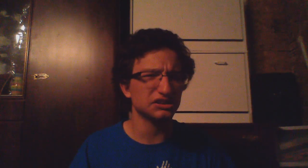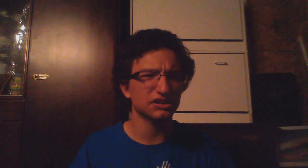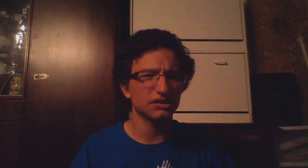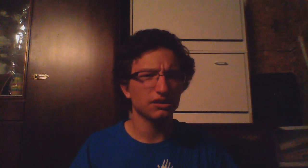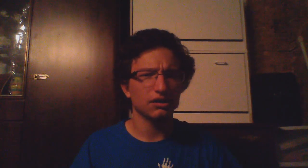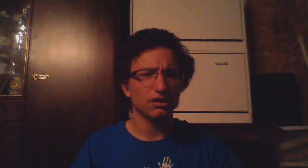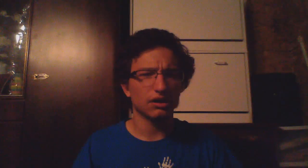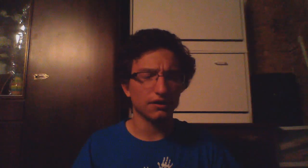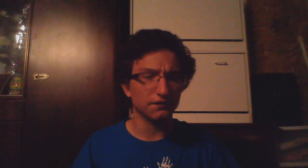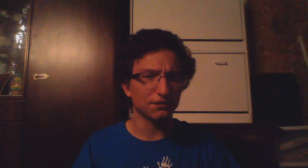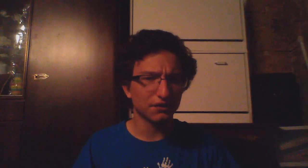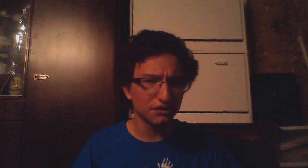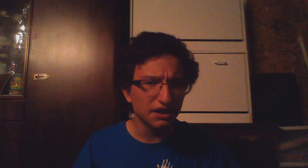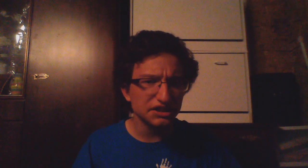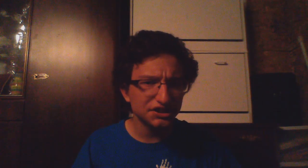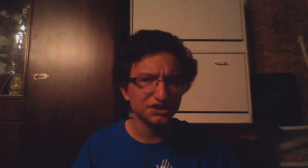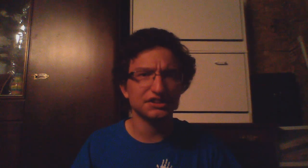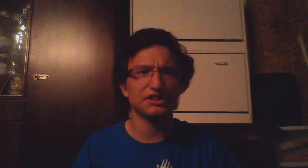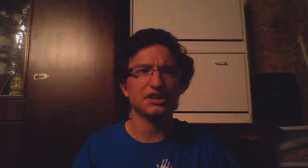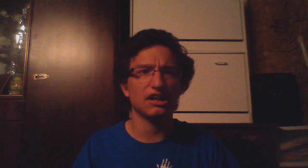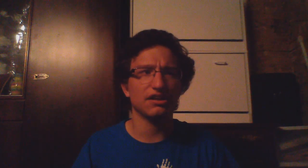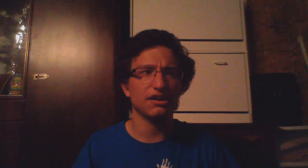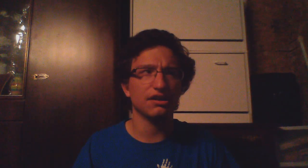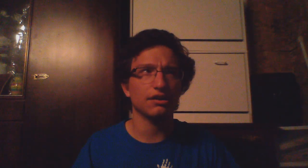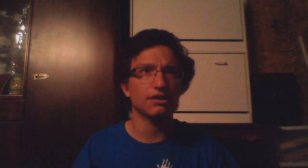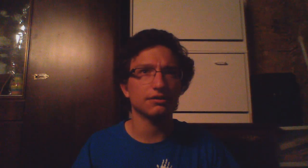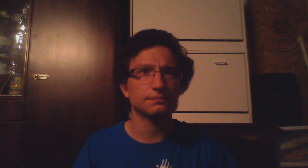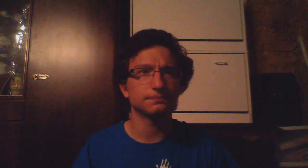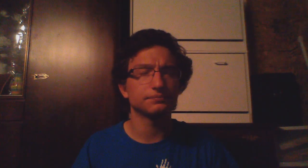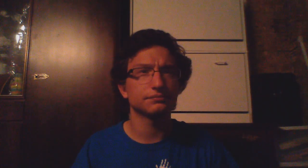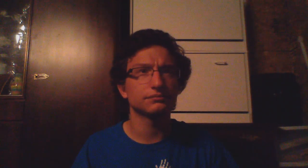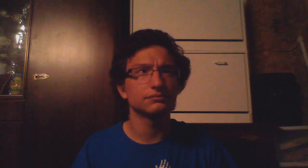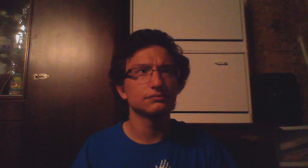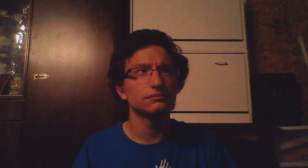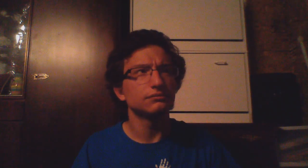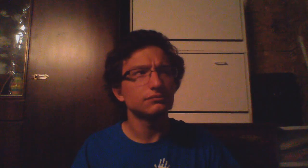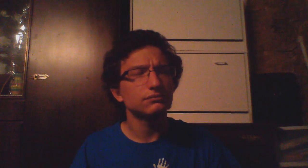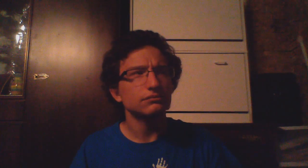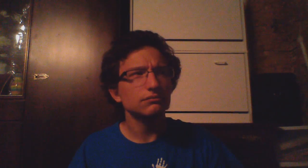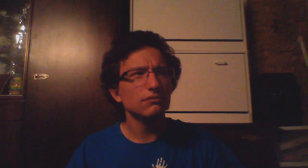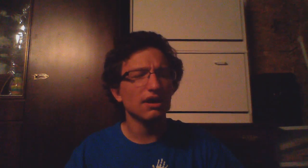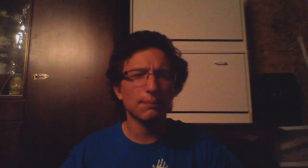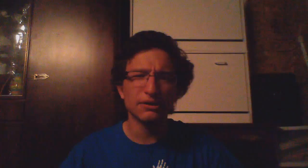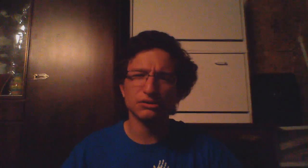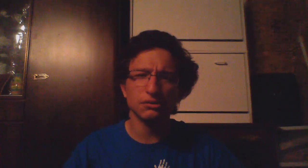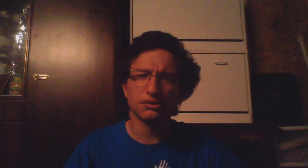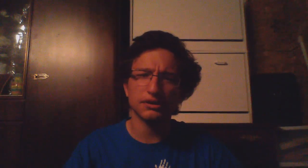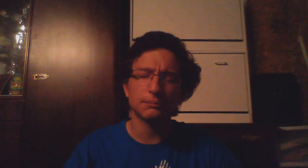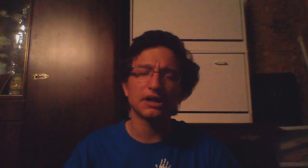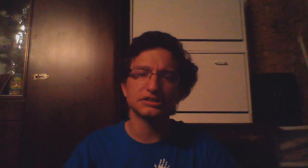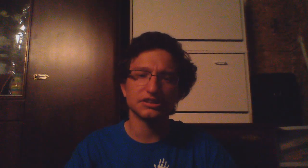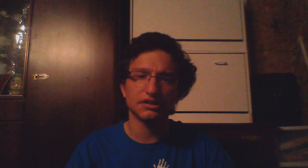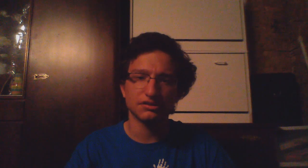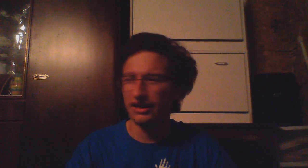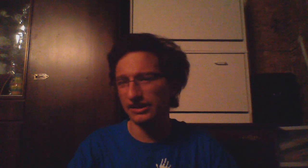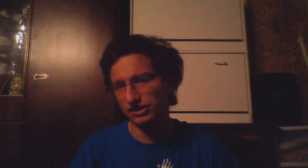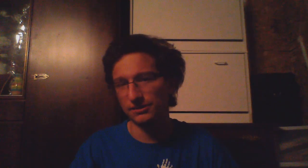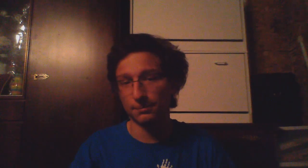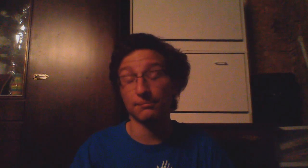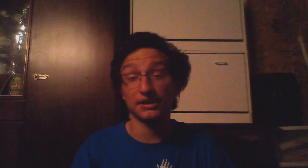of creation and then about two or three months to actually implement